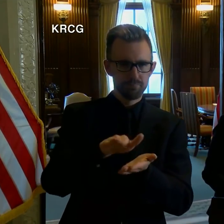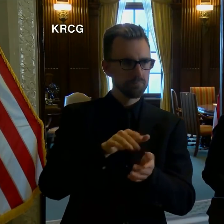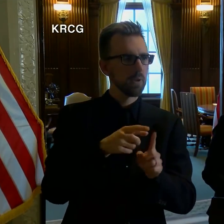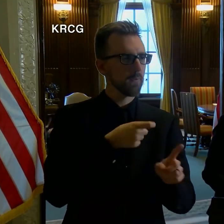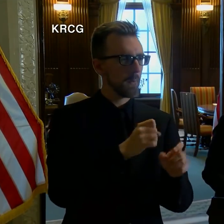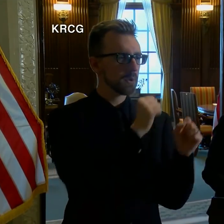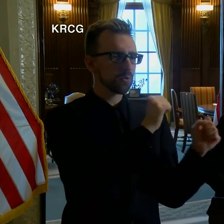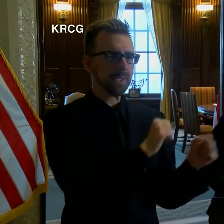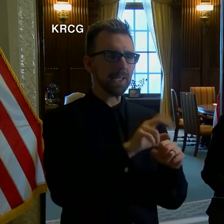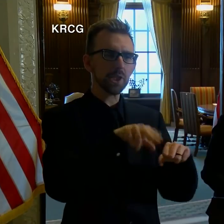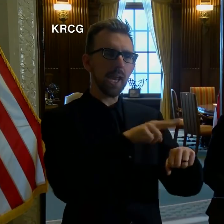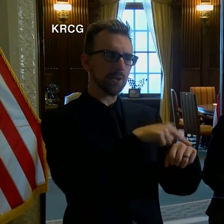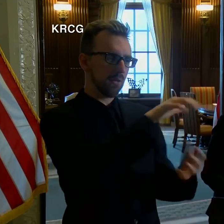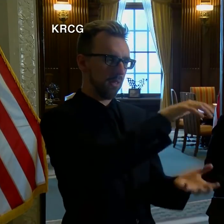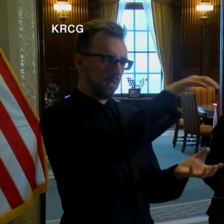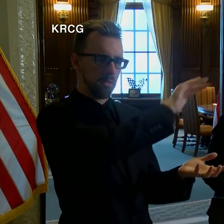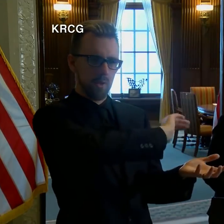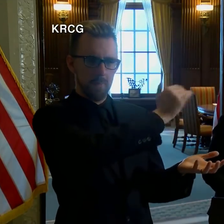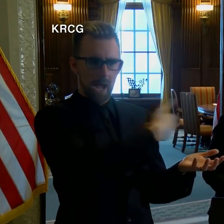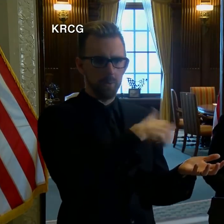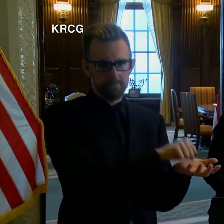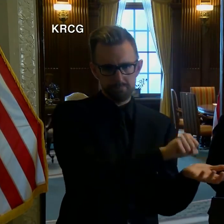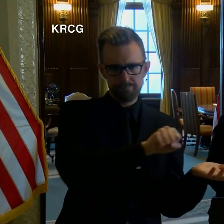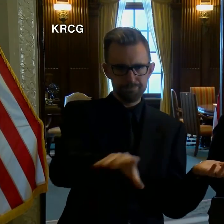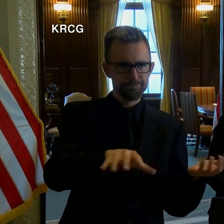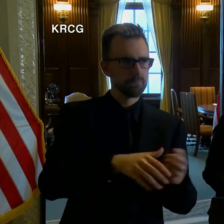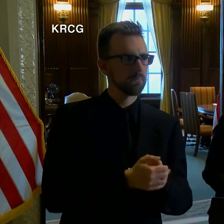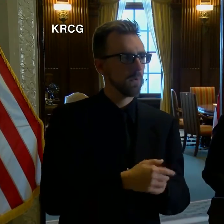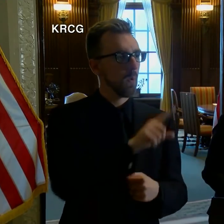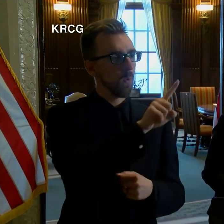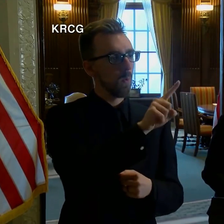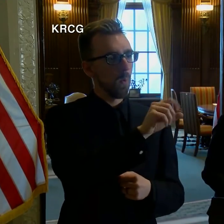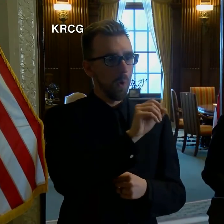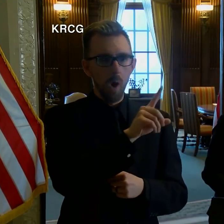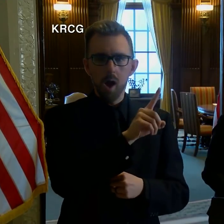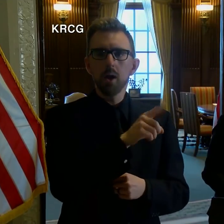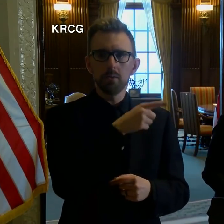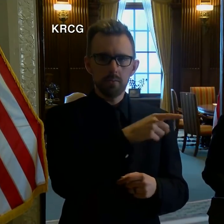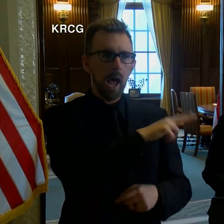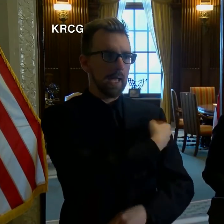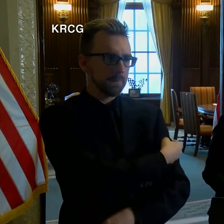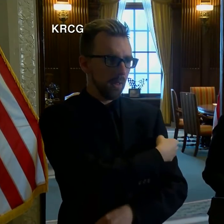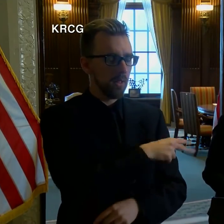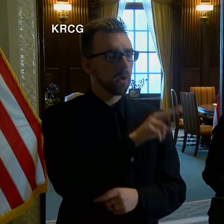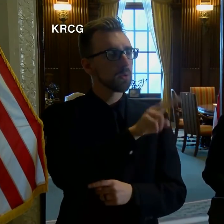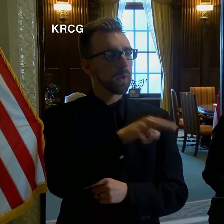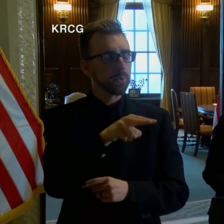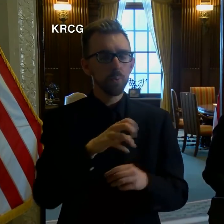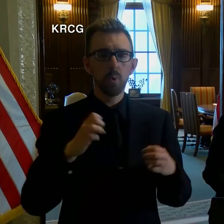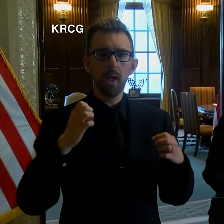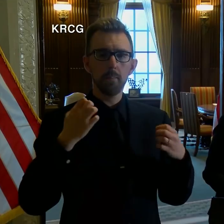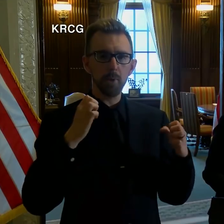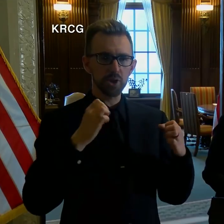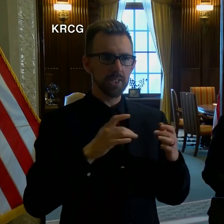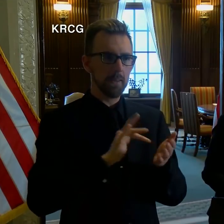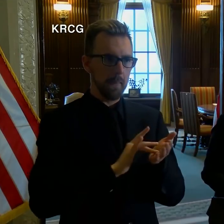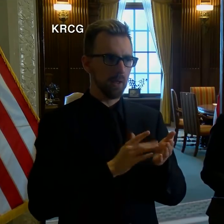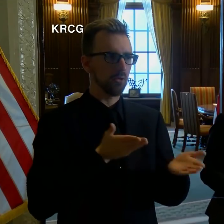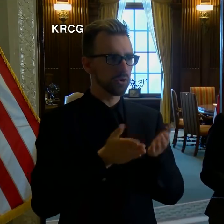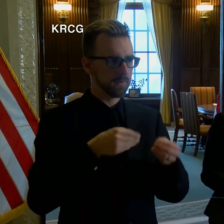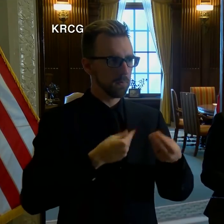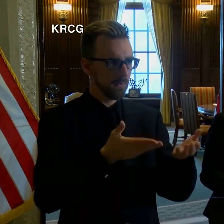national stockpile. 101 of those were hospitals and 22 were emergency medical service providers.